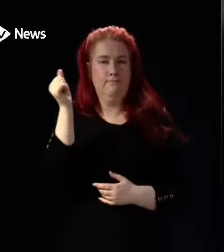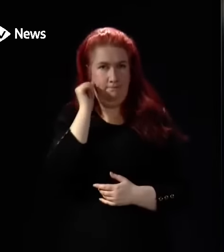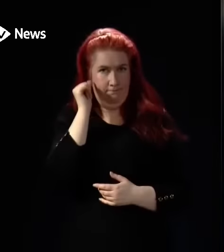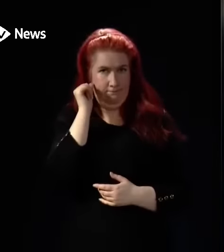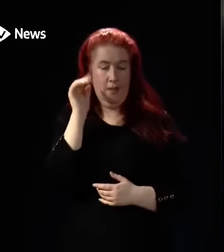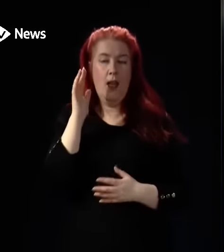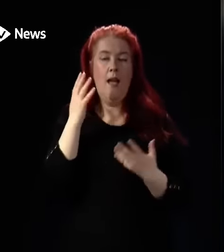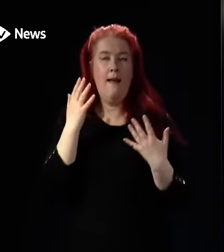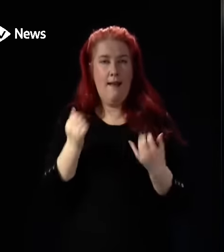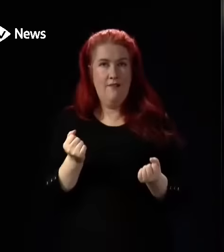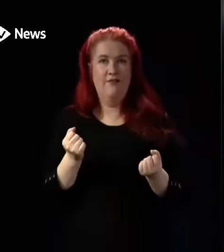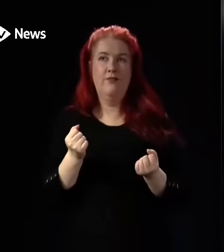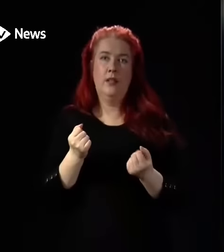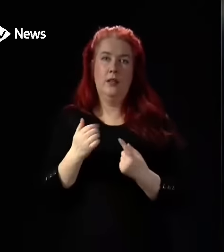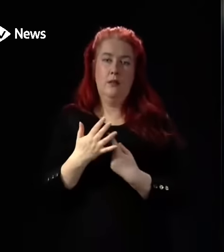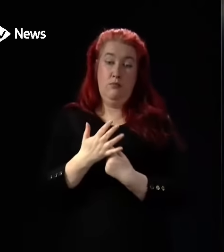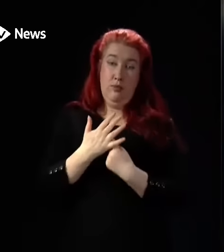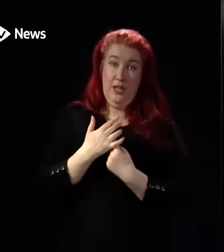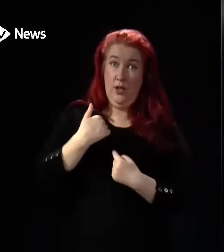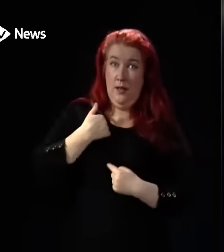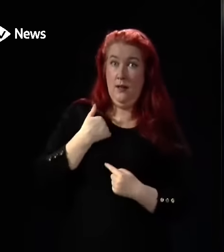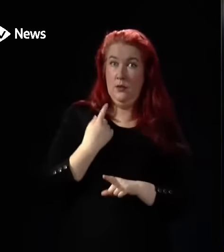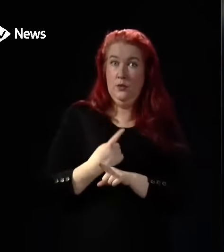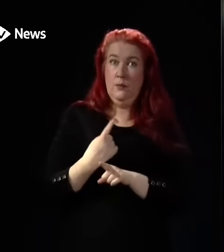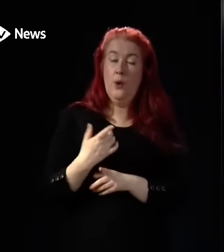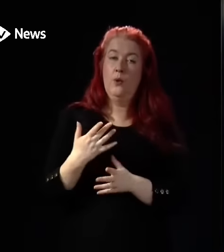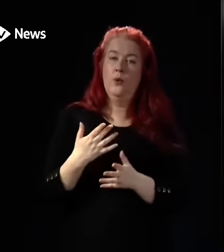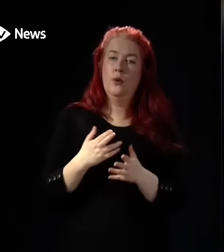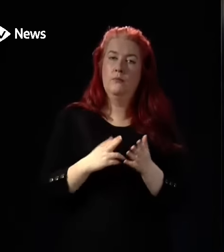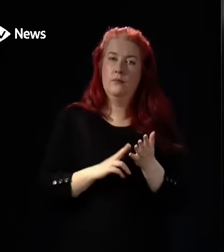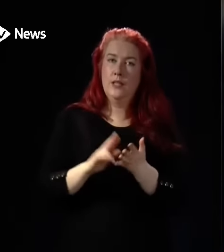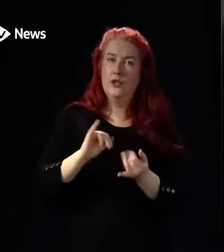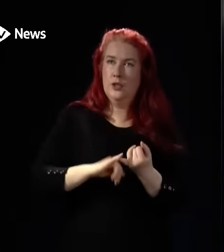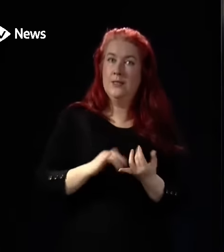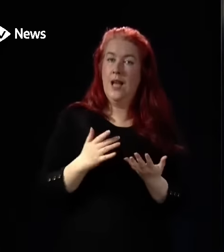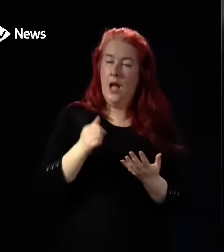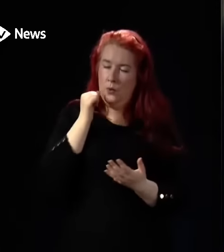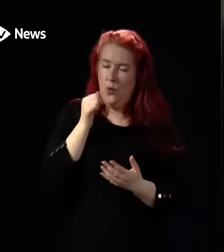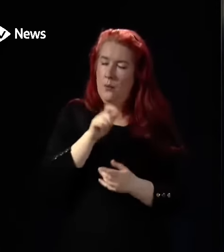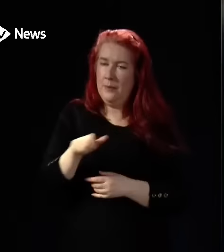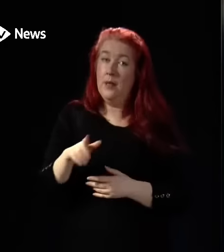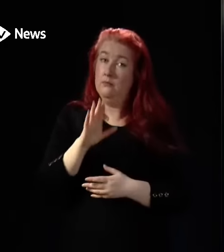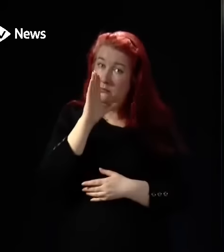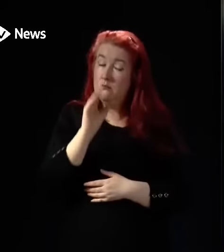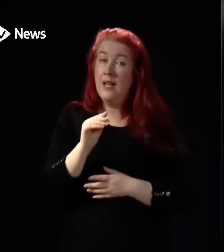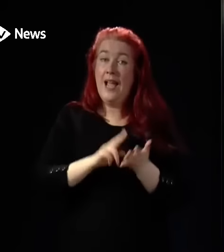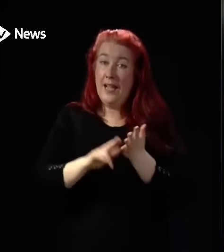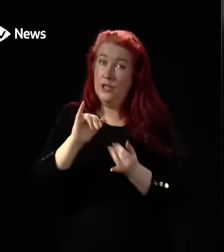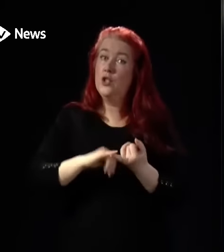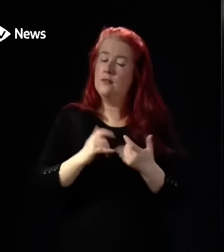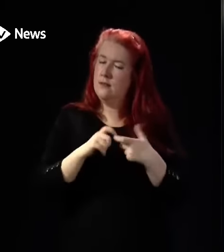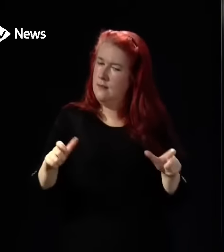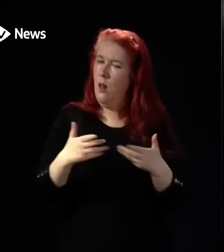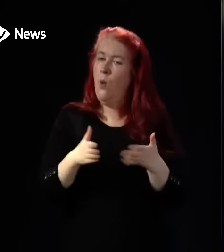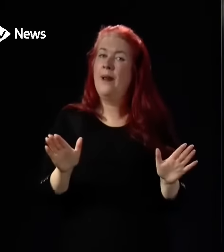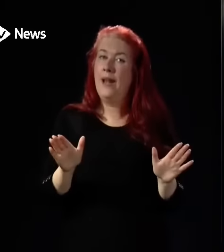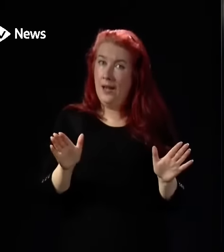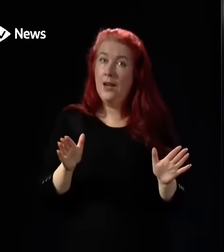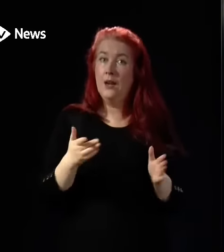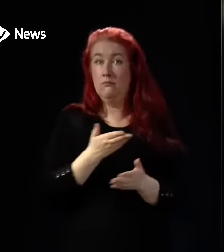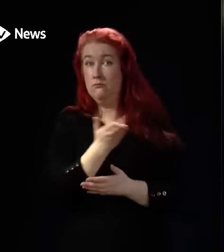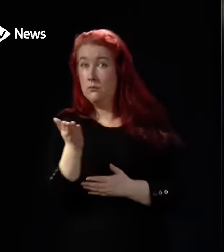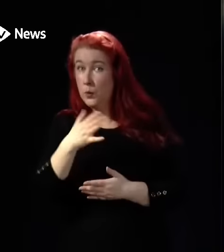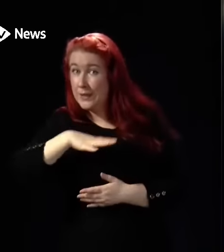pressures that I have been talking about today that people are experiencing, the NHS is there for those who need it.